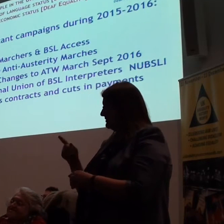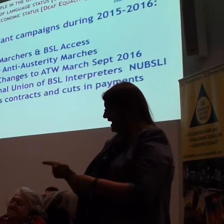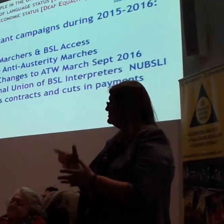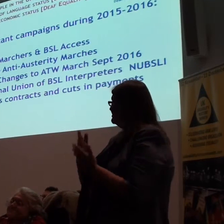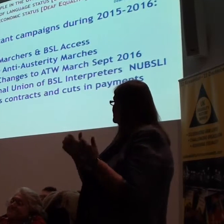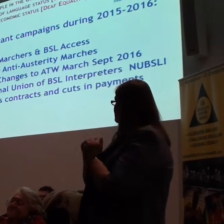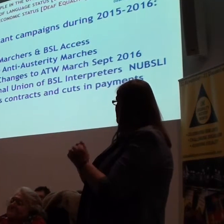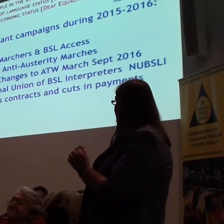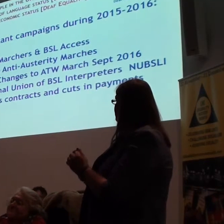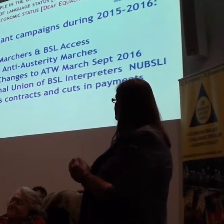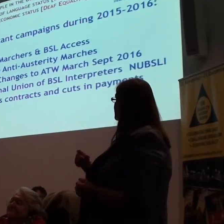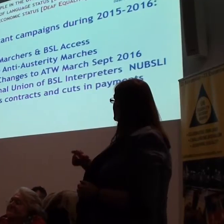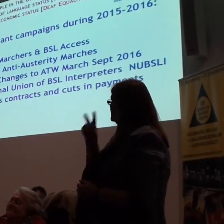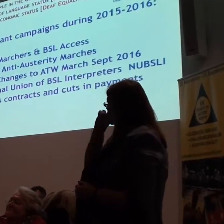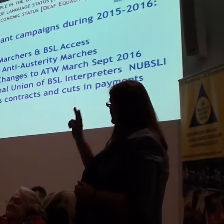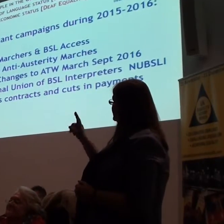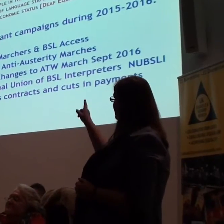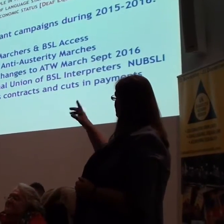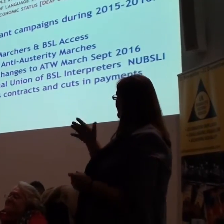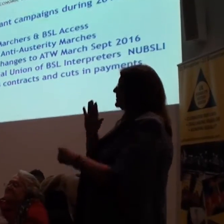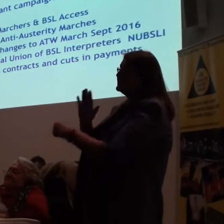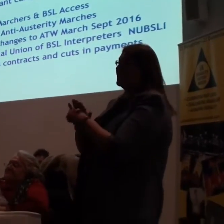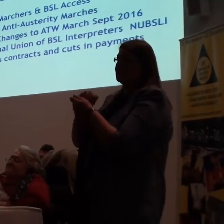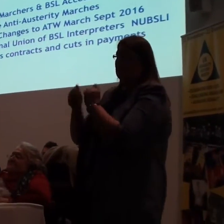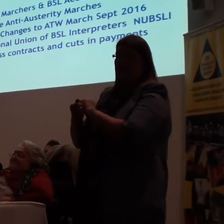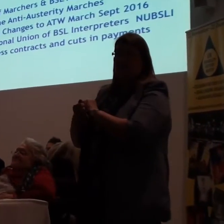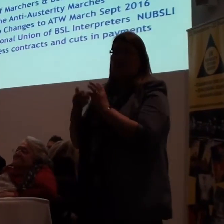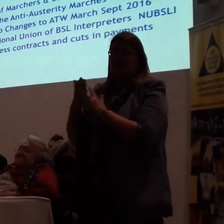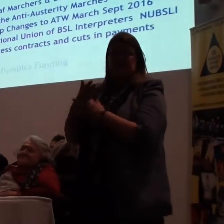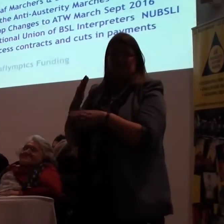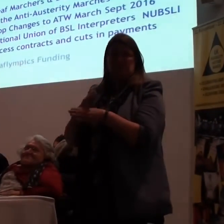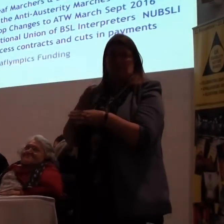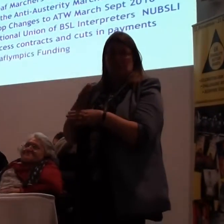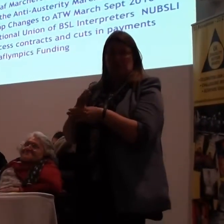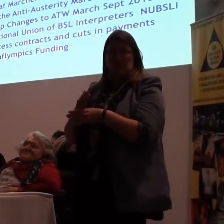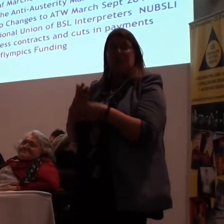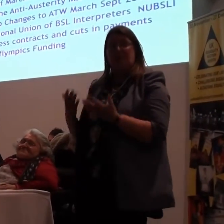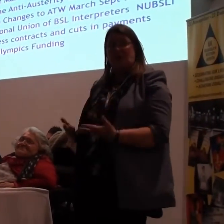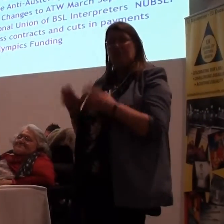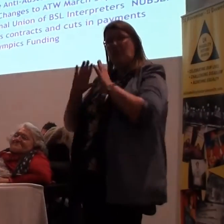full BSL access. Which we really appreciate. There's also, as we know, the stock changes.